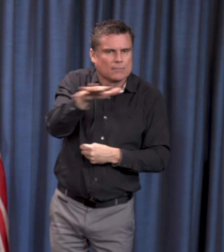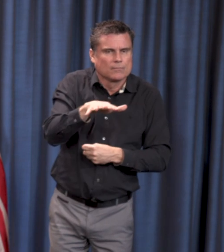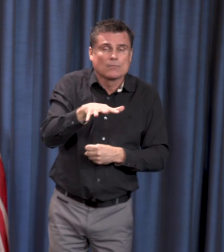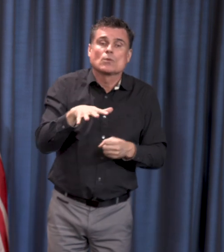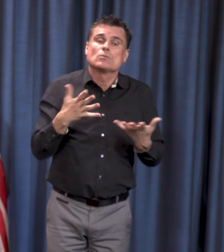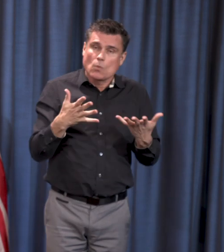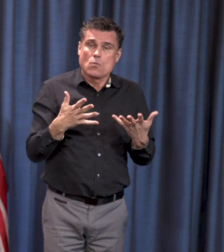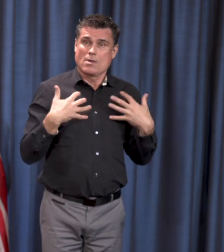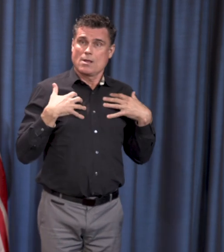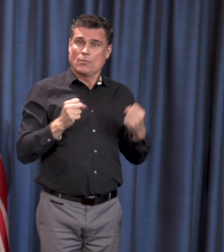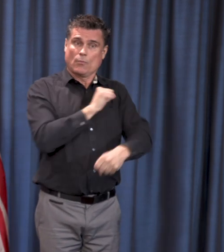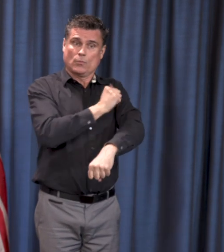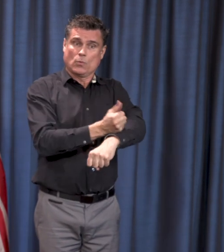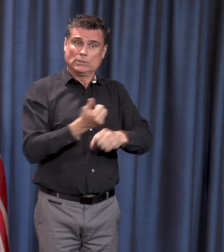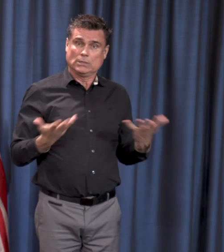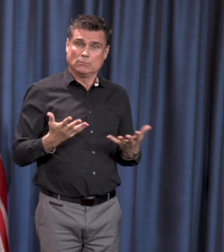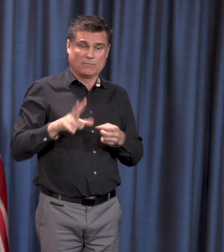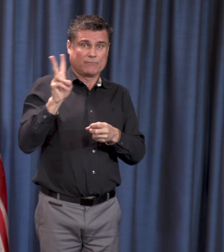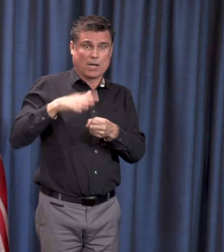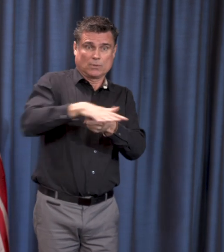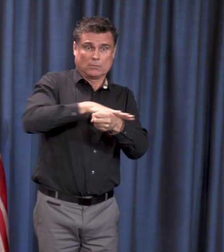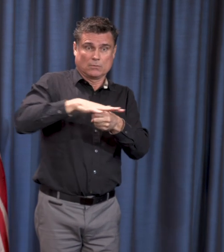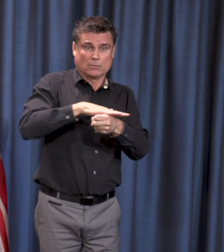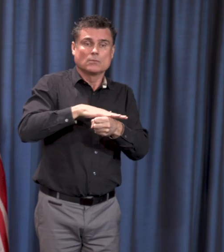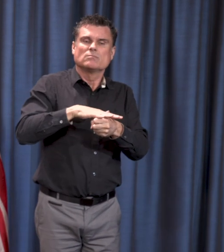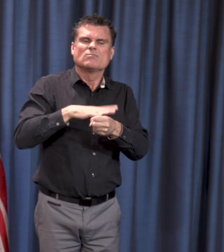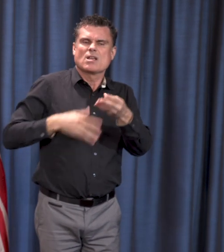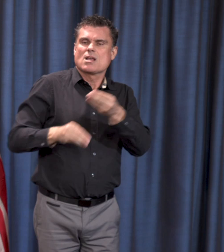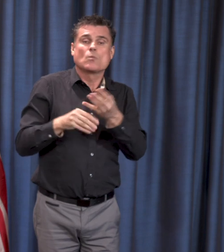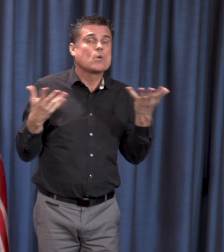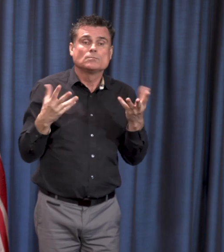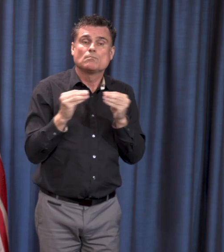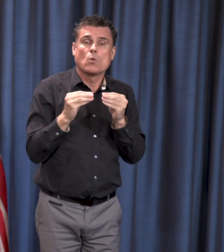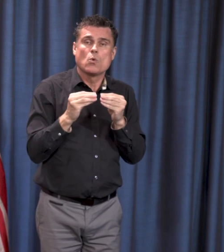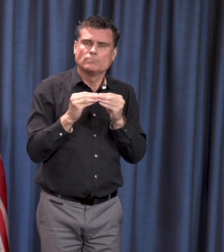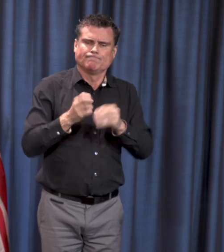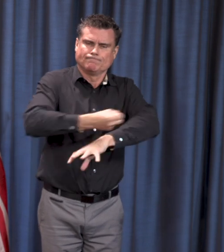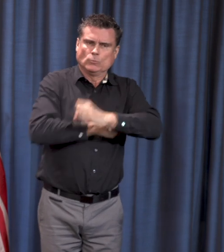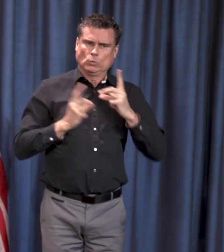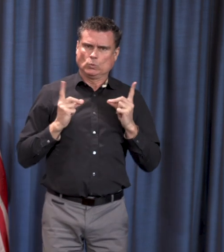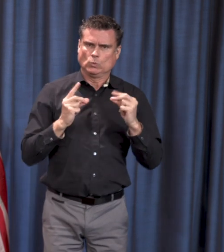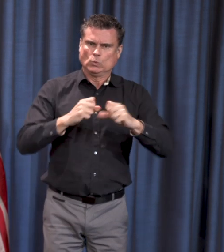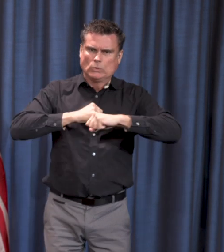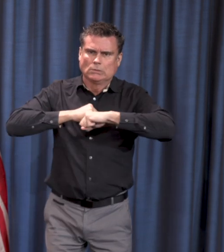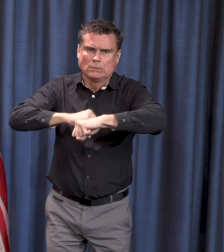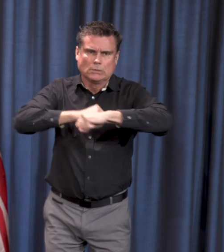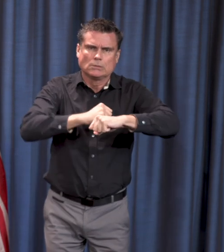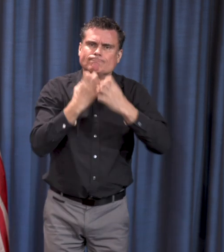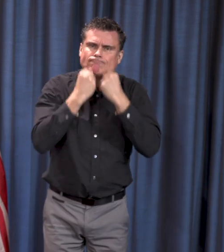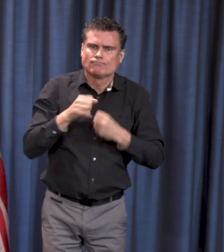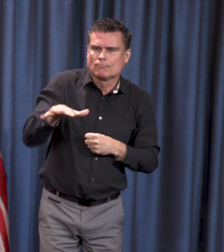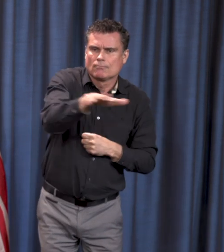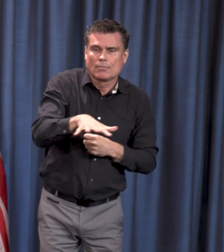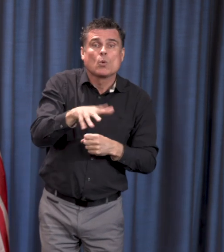that are most affected, will be implementing additional measures at long-term care. And I know that this will be a challenge for some people